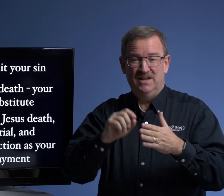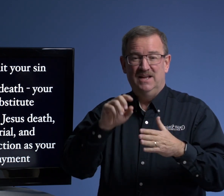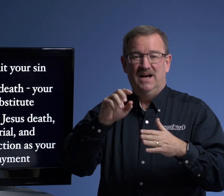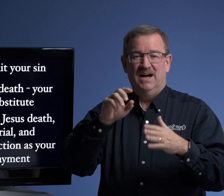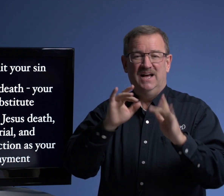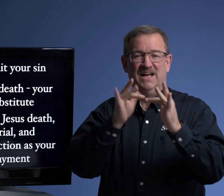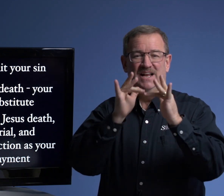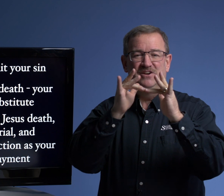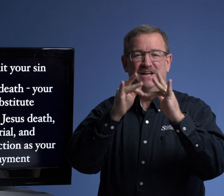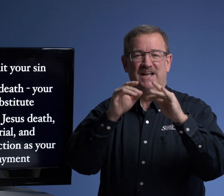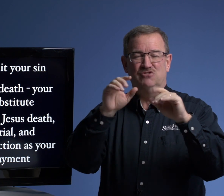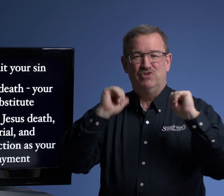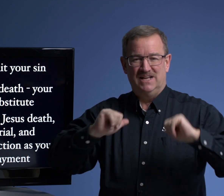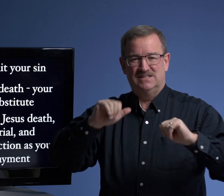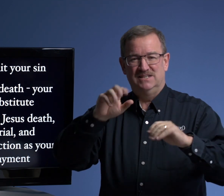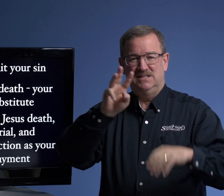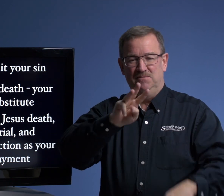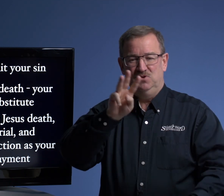an internet address, www